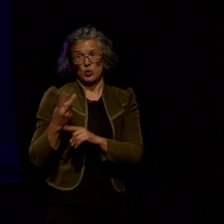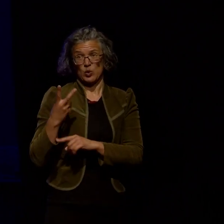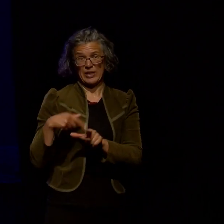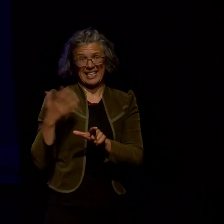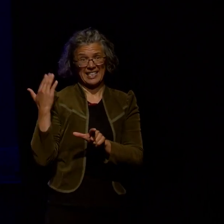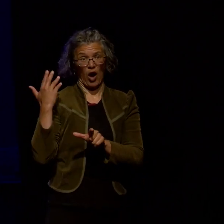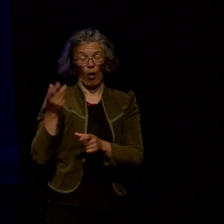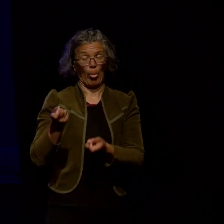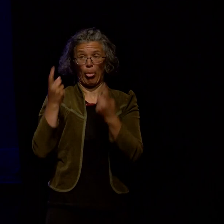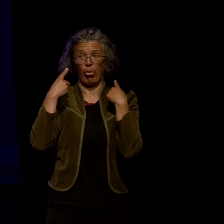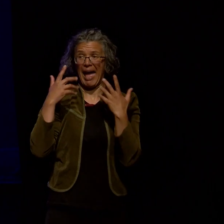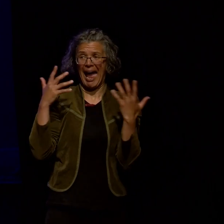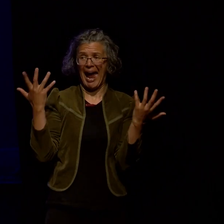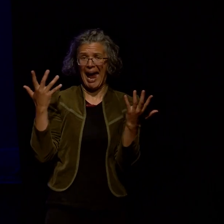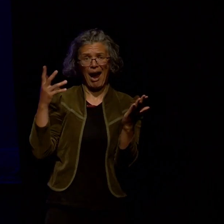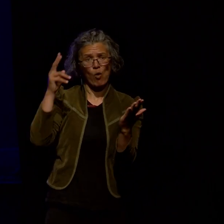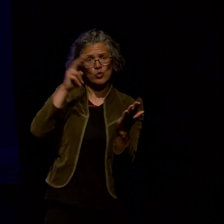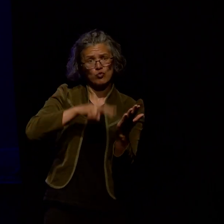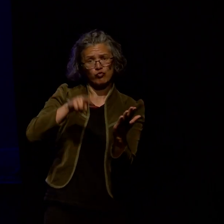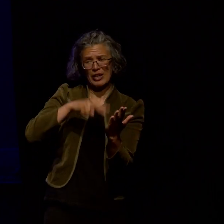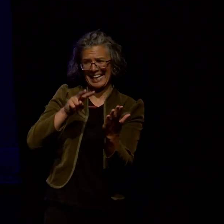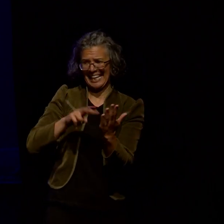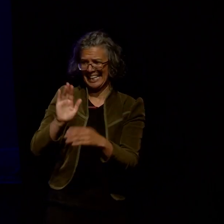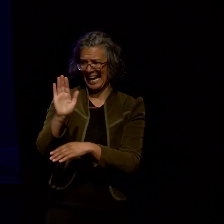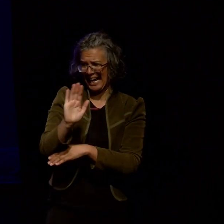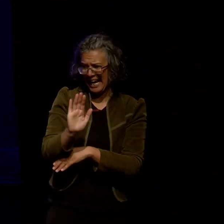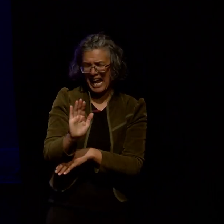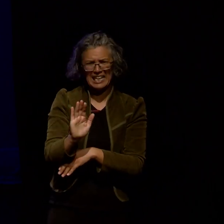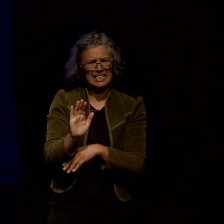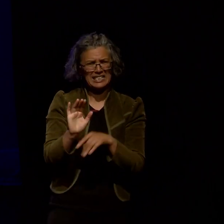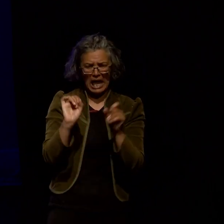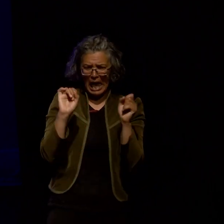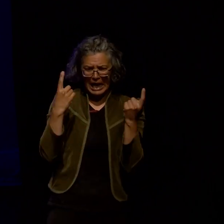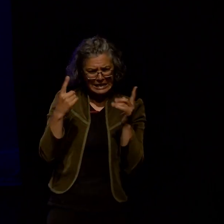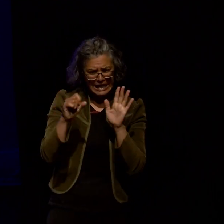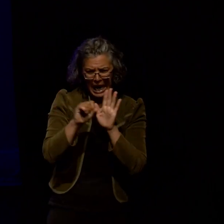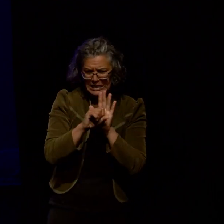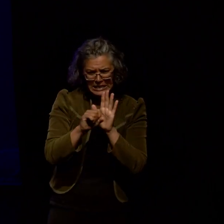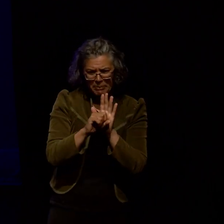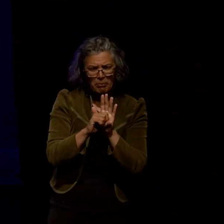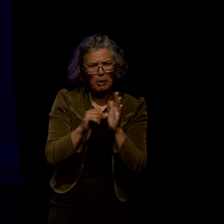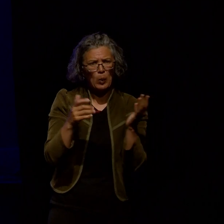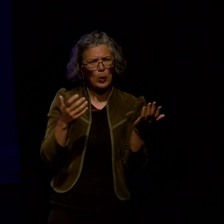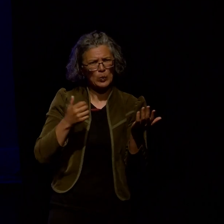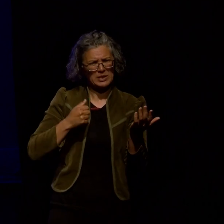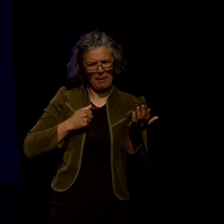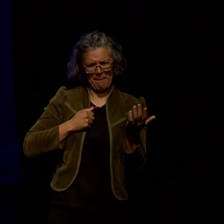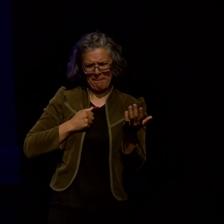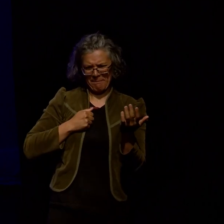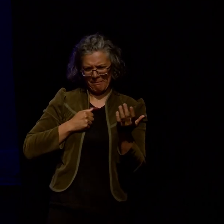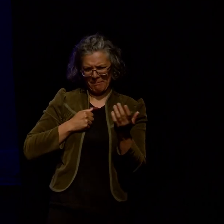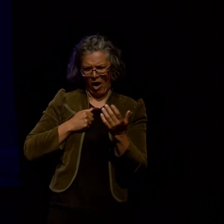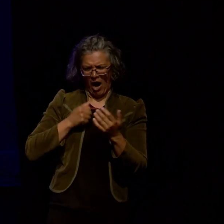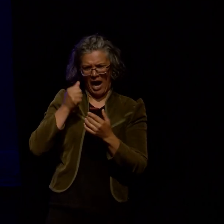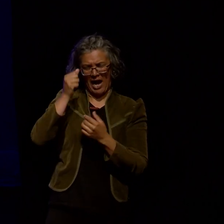I just didn't get it I couldn't make sense of the colours I did not understand what the symbols represent my knowledge of geological eras and